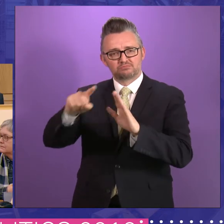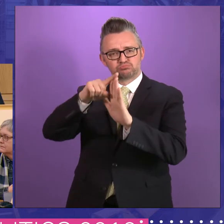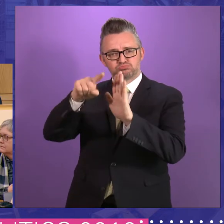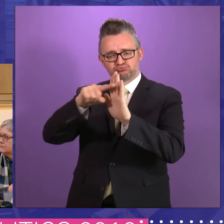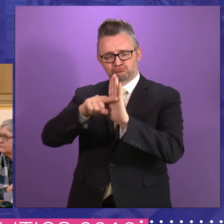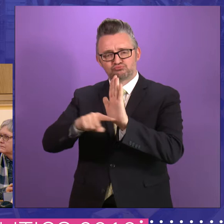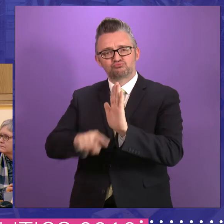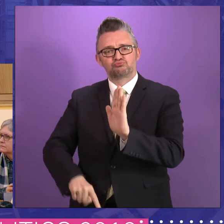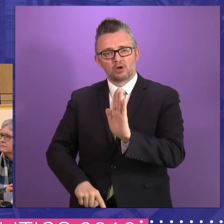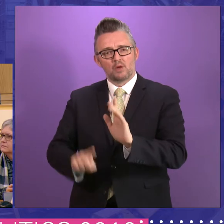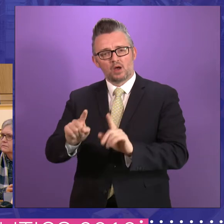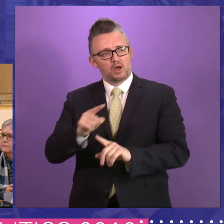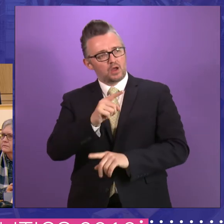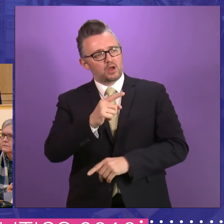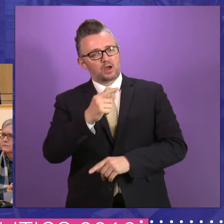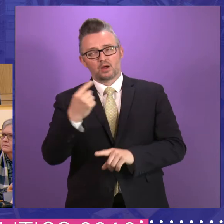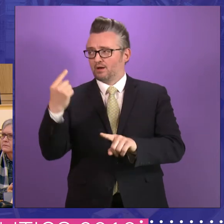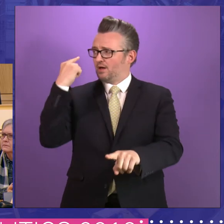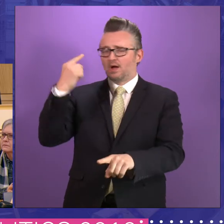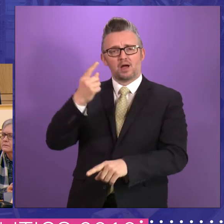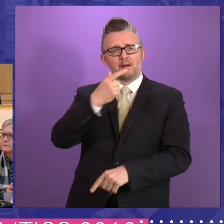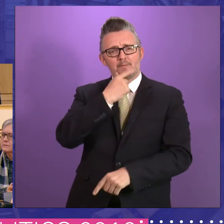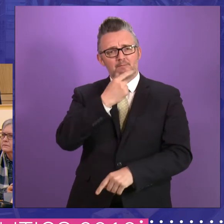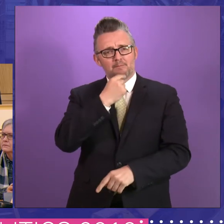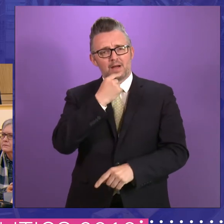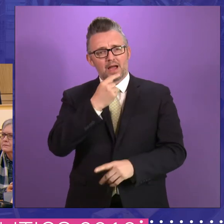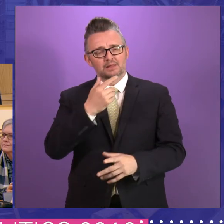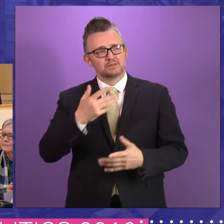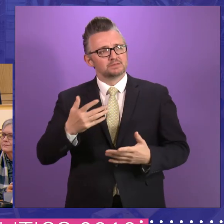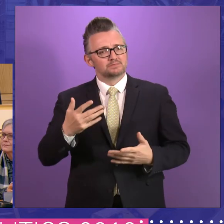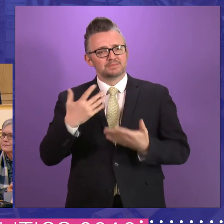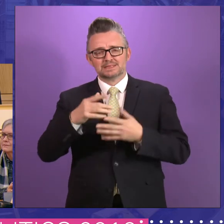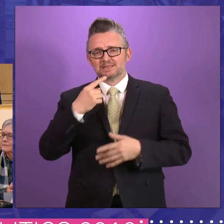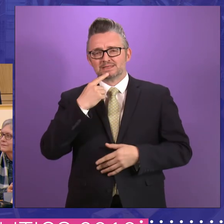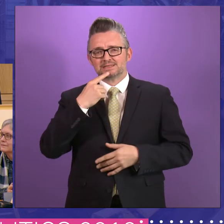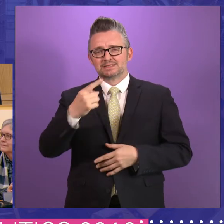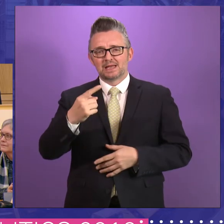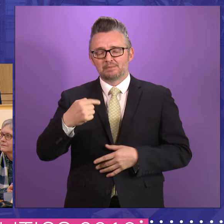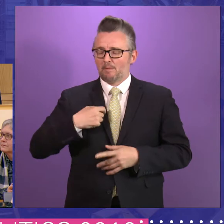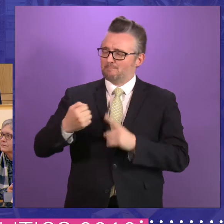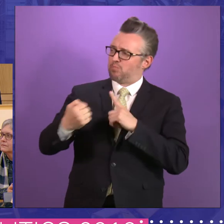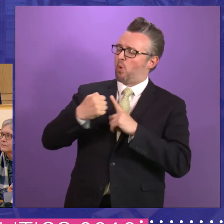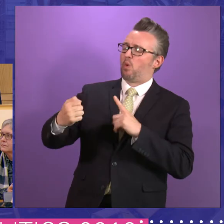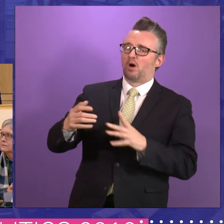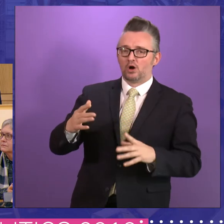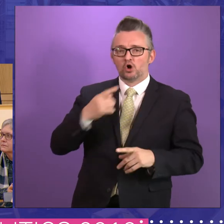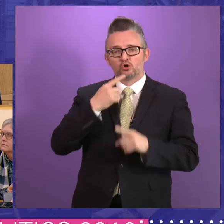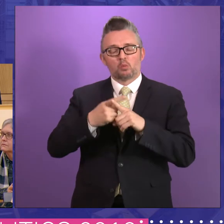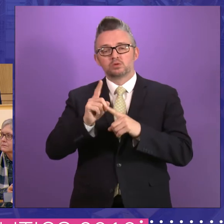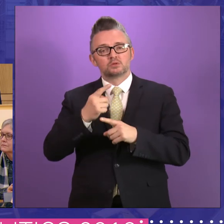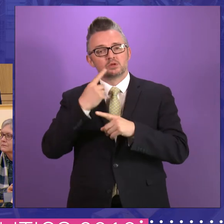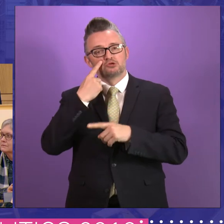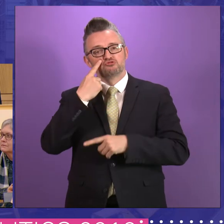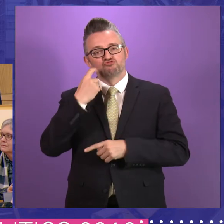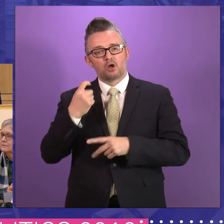But it was the gentleman in the second back row who really hit home when he mentioned a young carer.